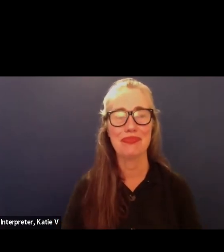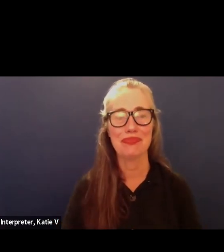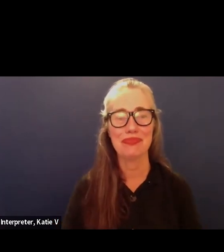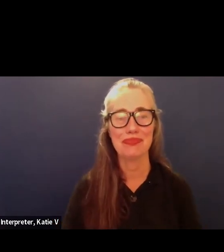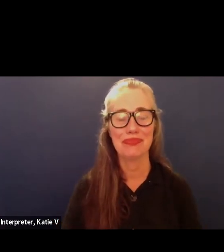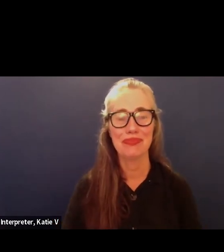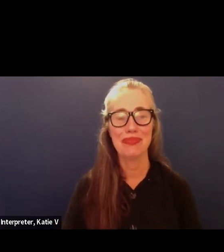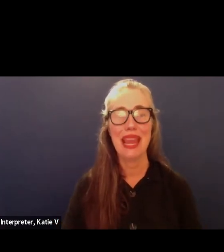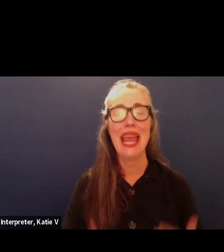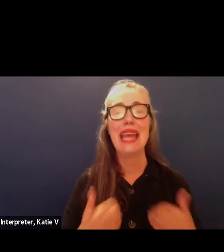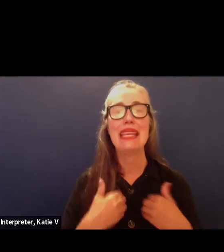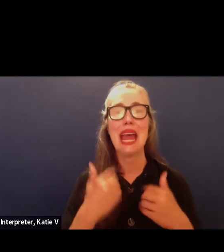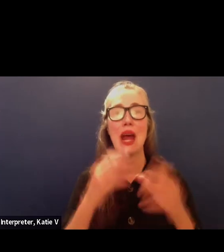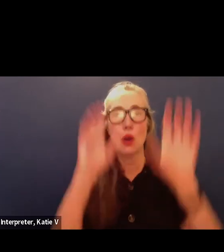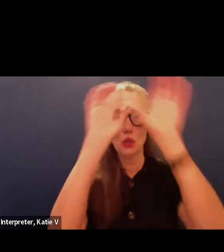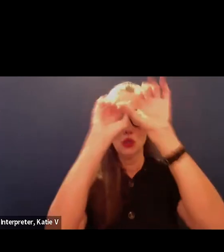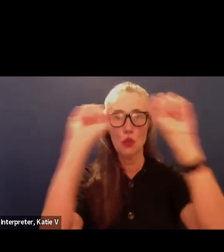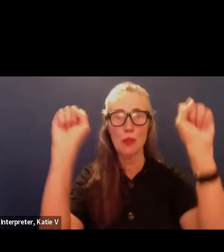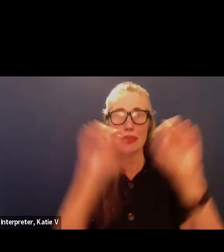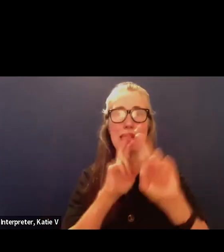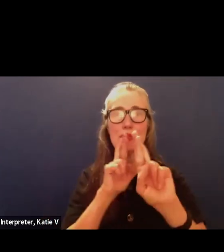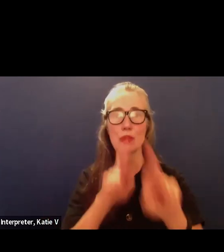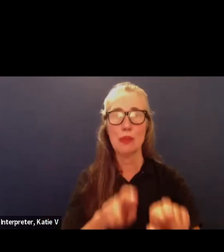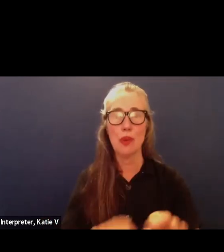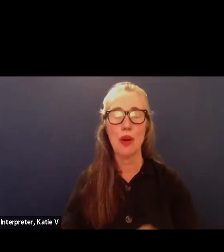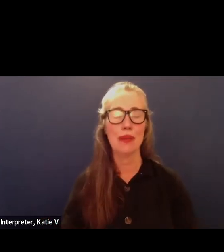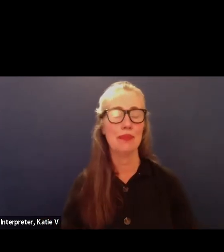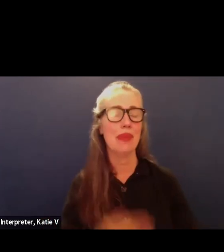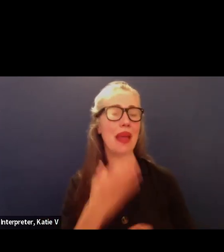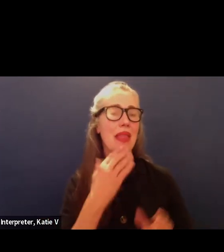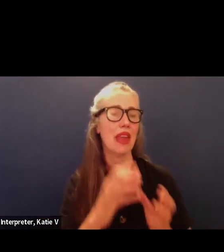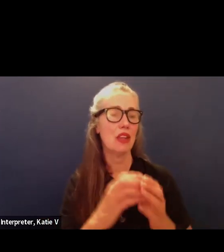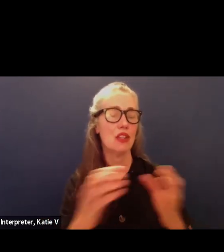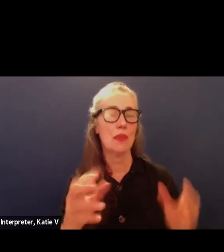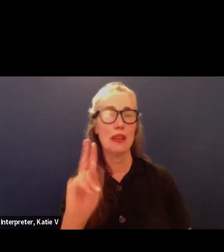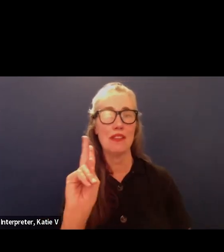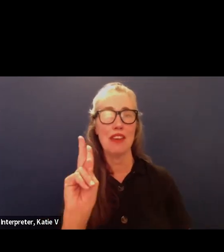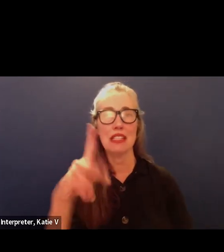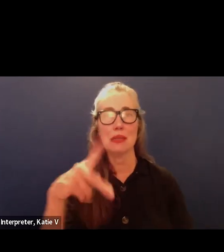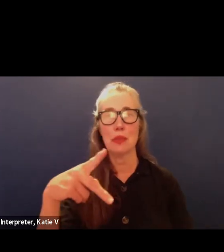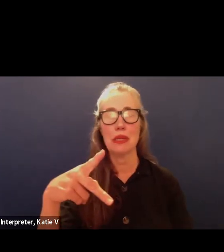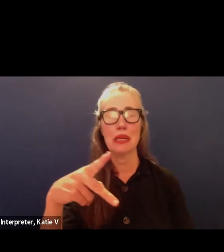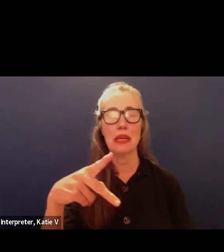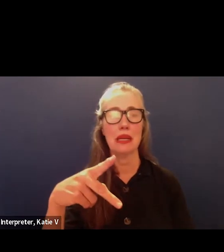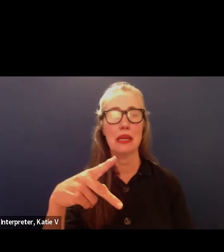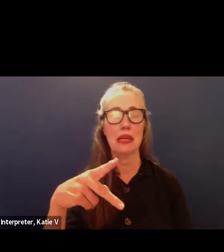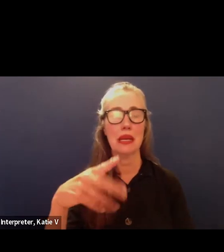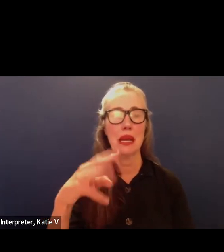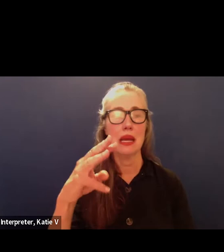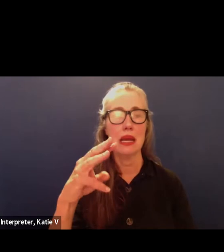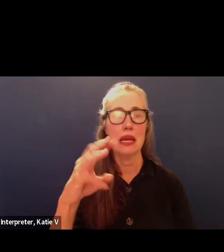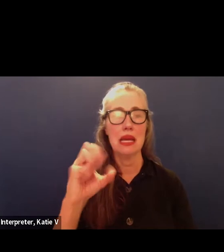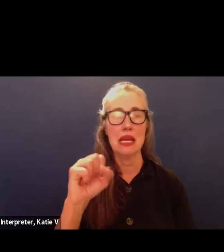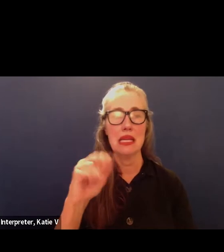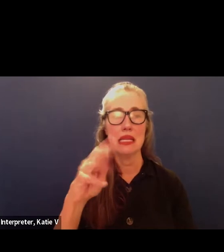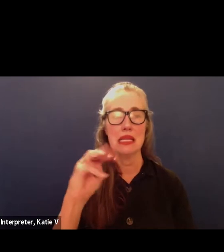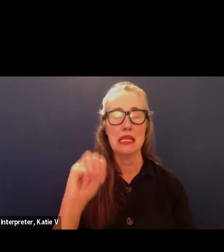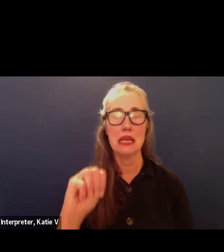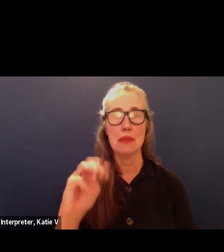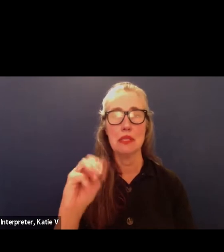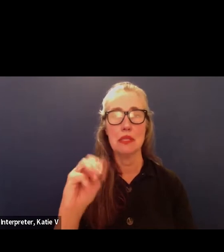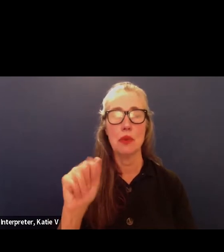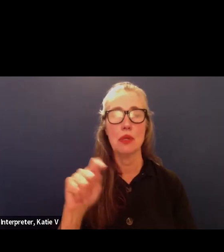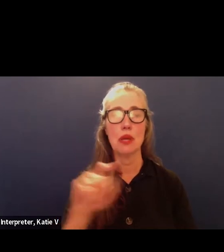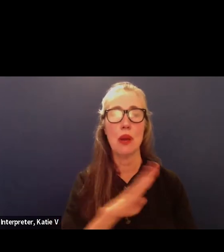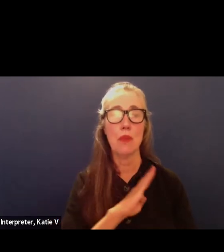and now we'll have the superintendent's report thank you so much vice president wendy simpson uh board members